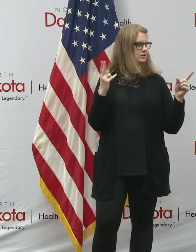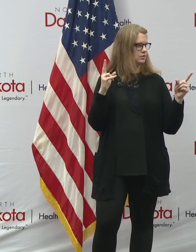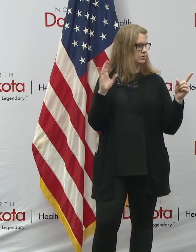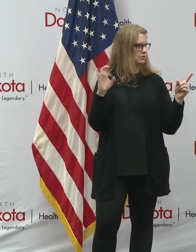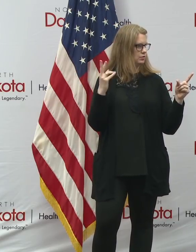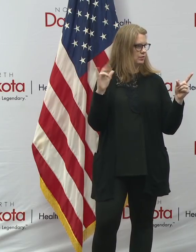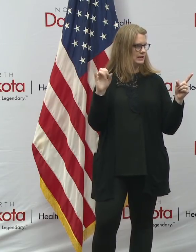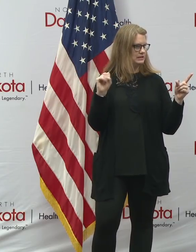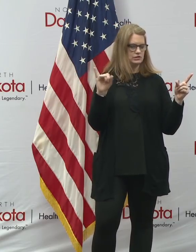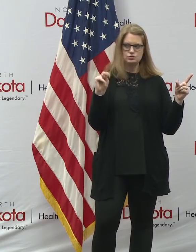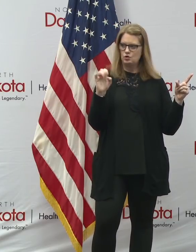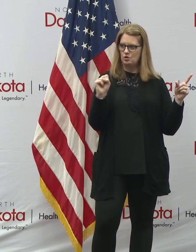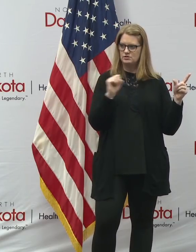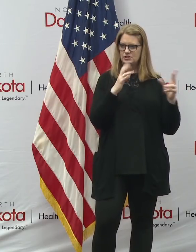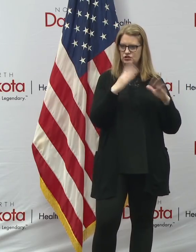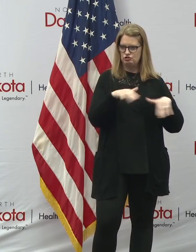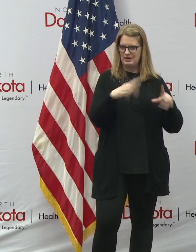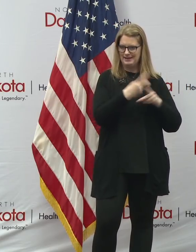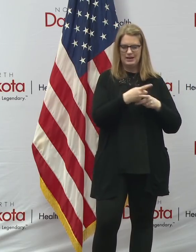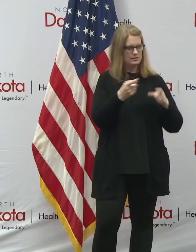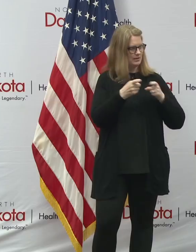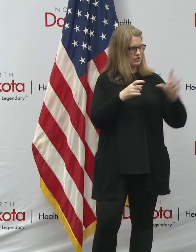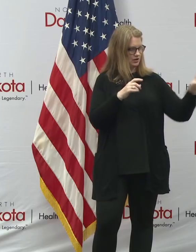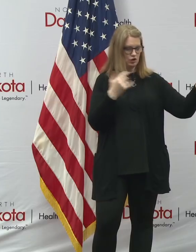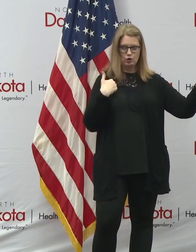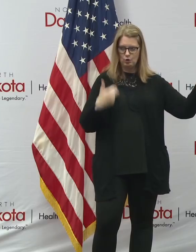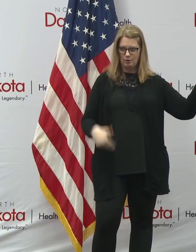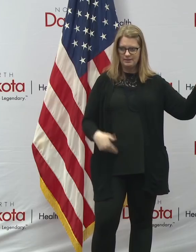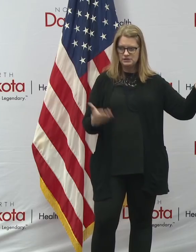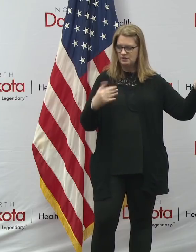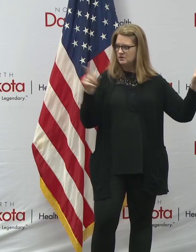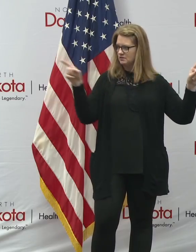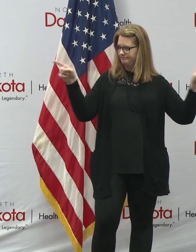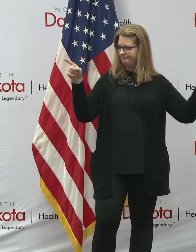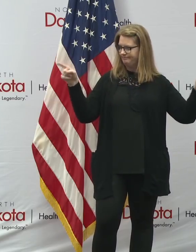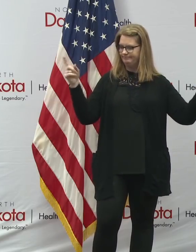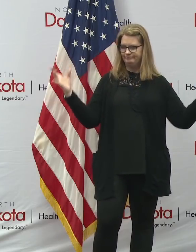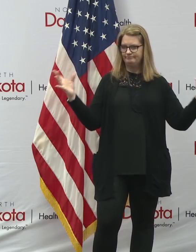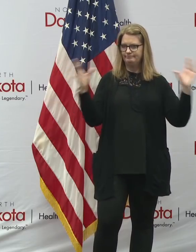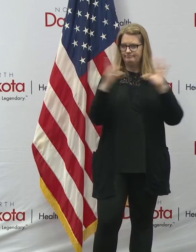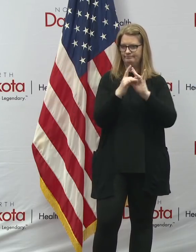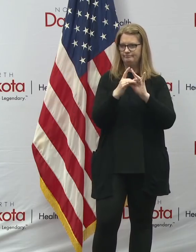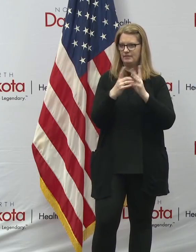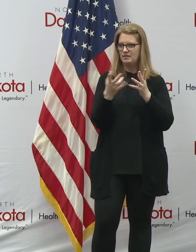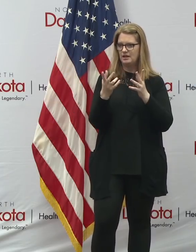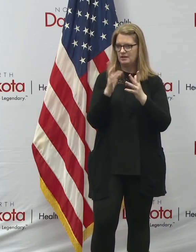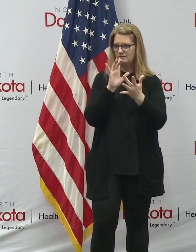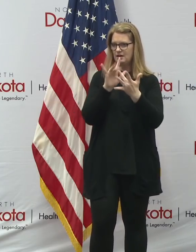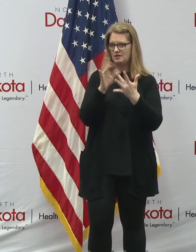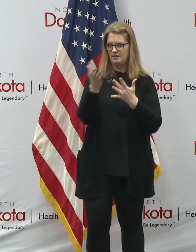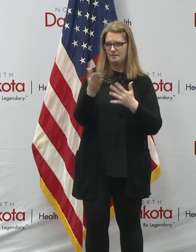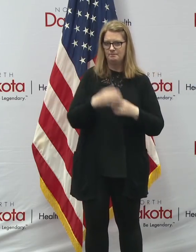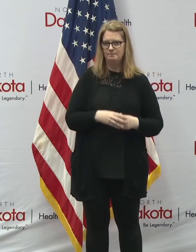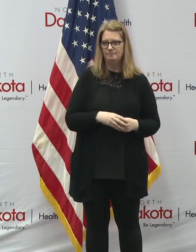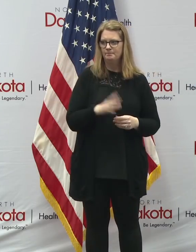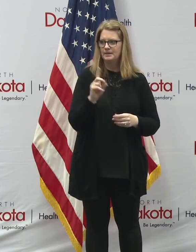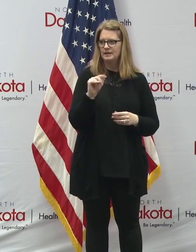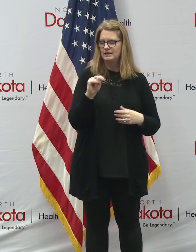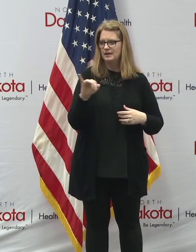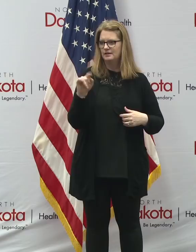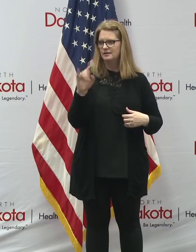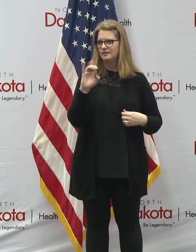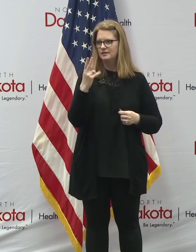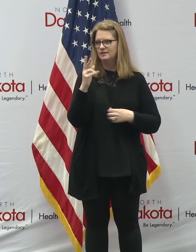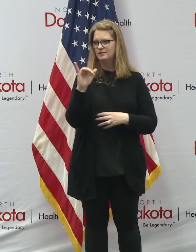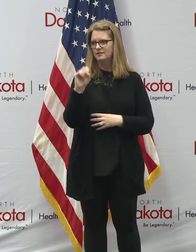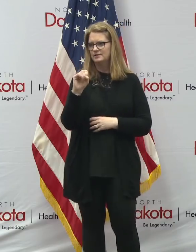because child care is managed under the Human Services, and so we'll get Mylynn and Chris in contact with them. Okay, Danny. Question